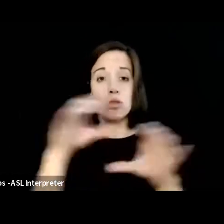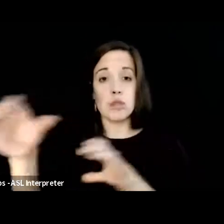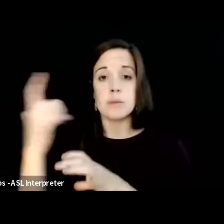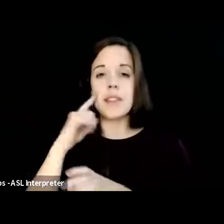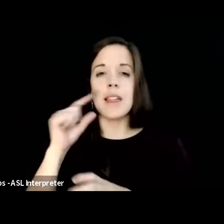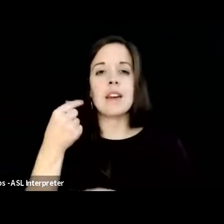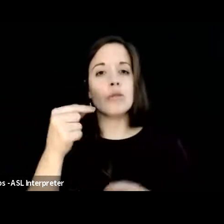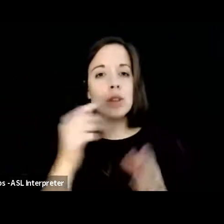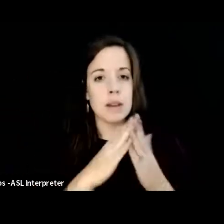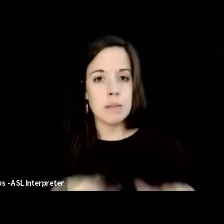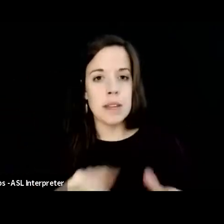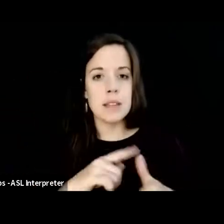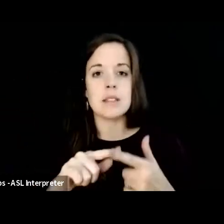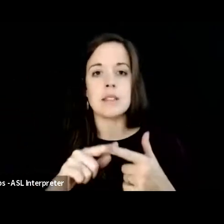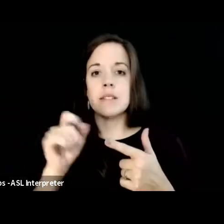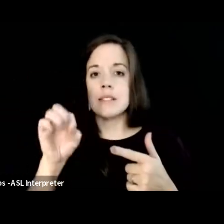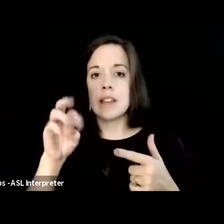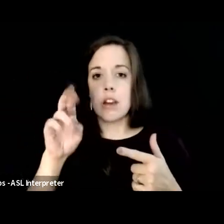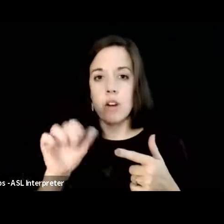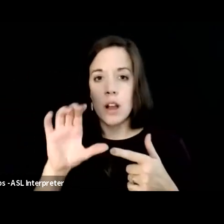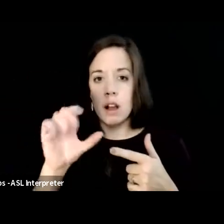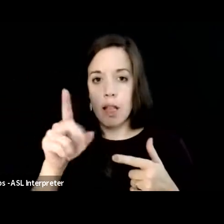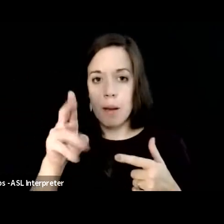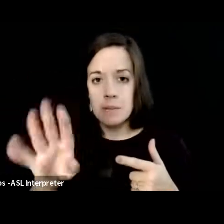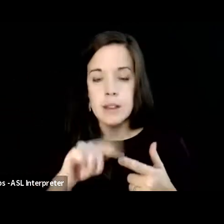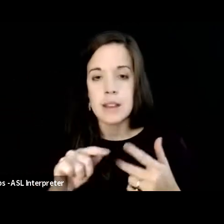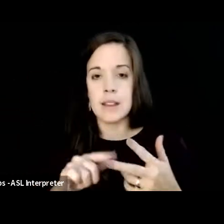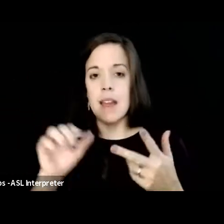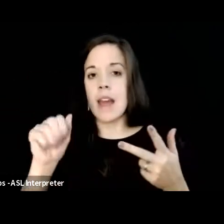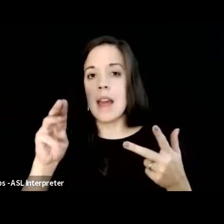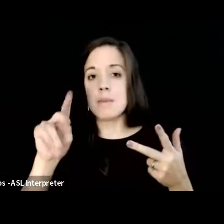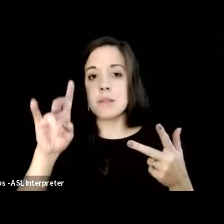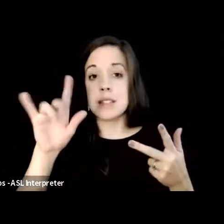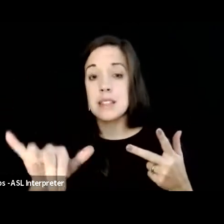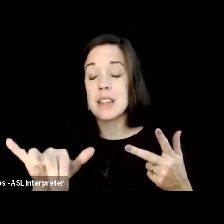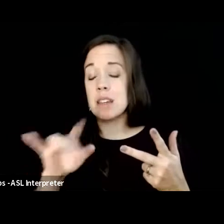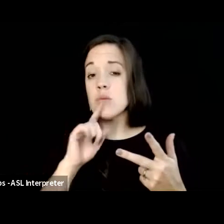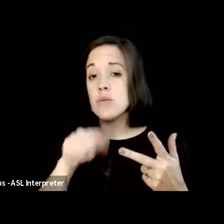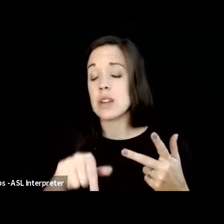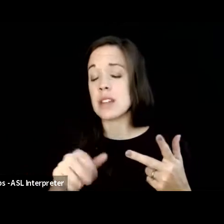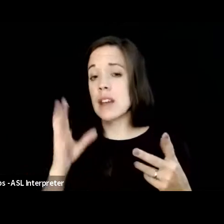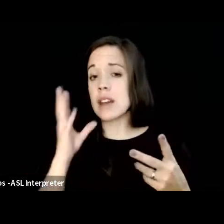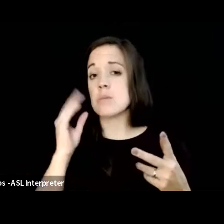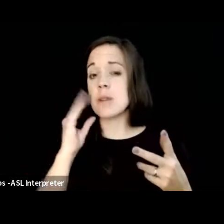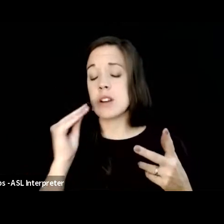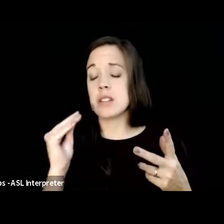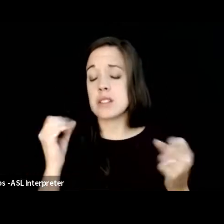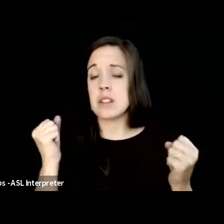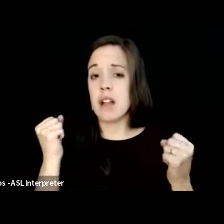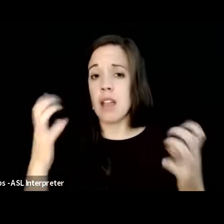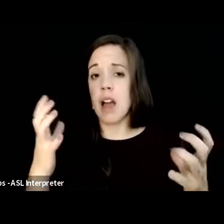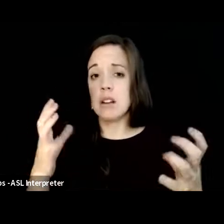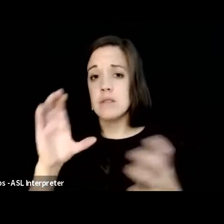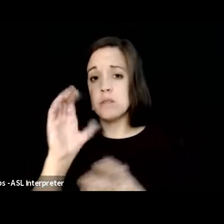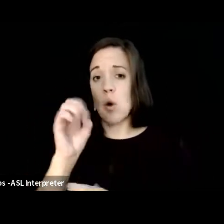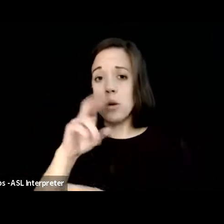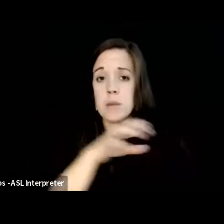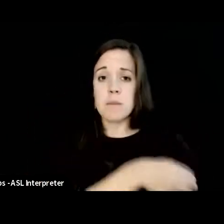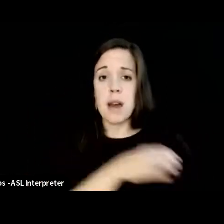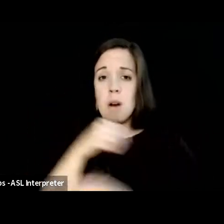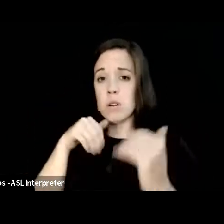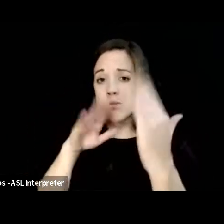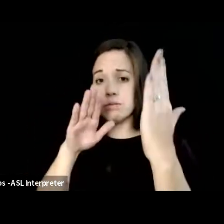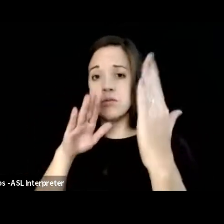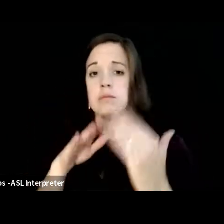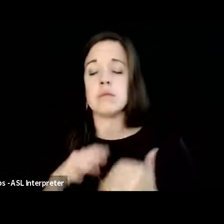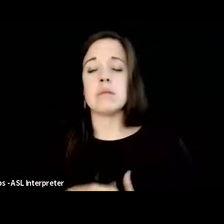sierra club amnesty and other groups that have been under fire for taking on corporate power in the united states so